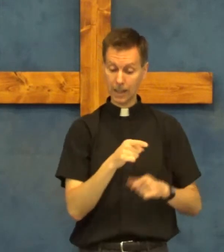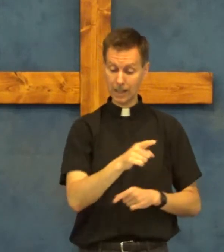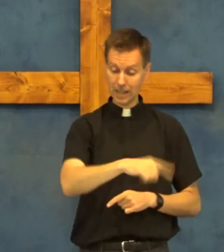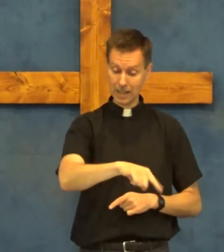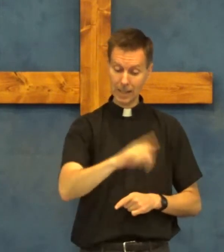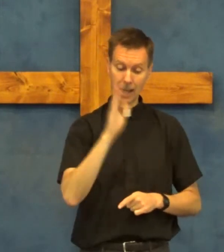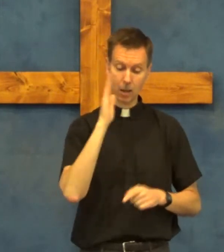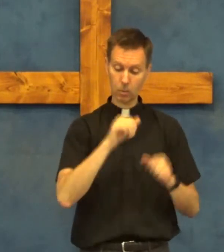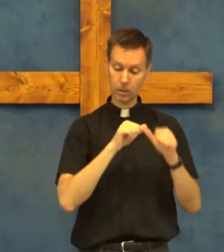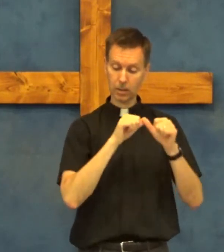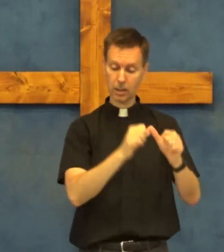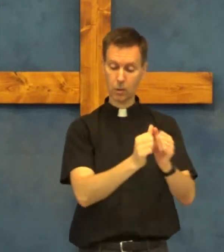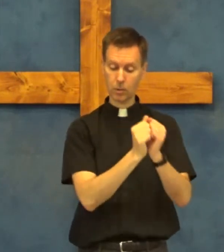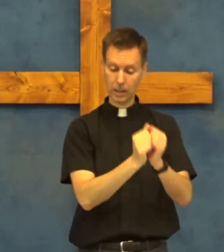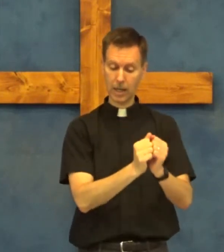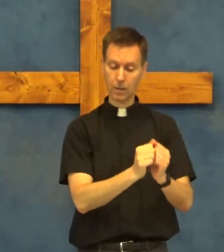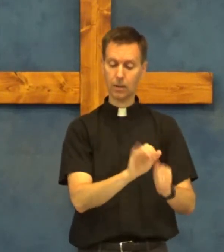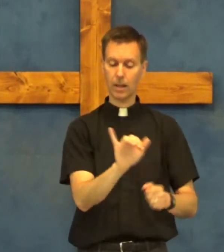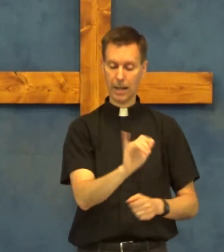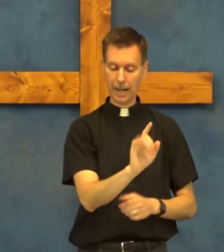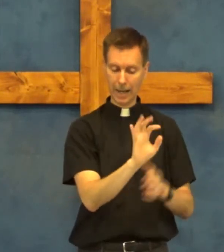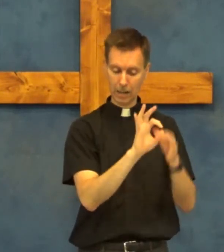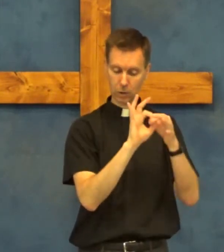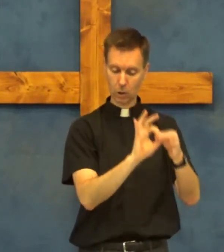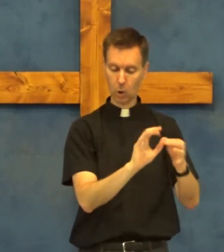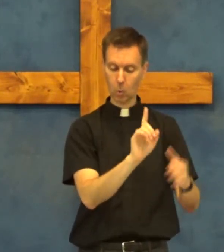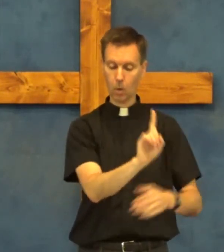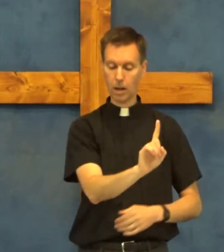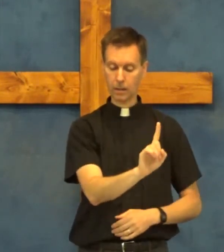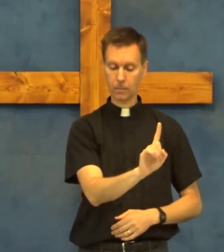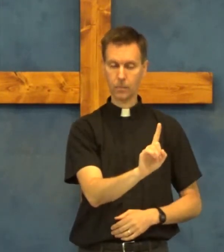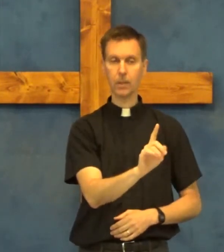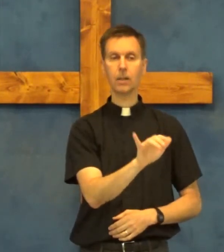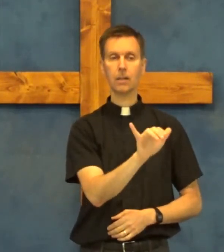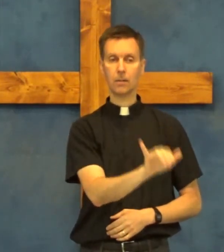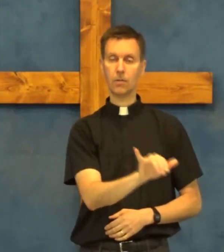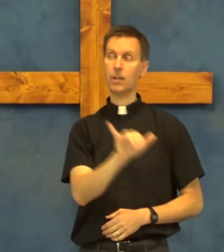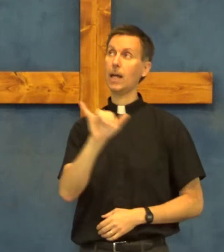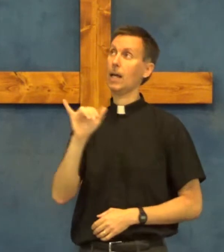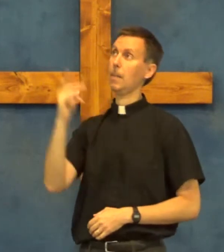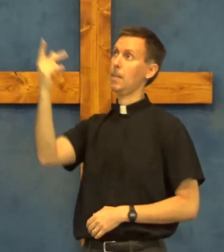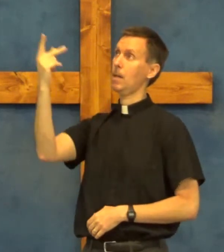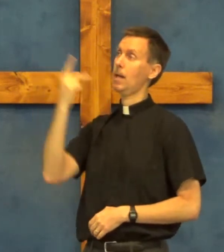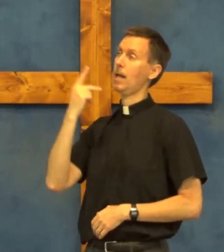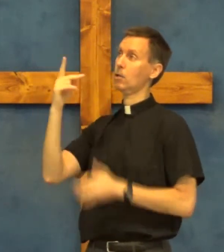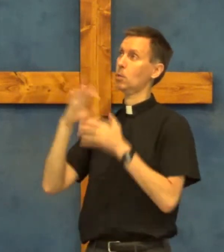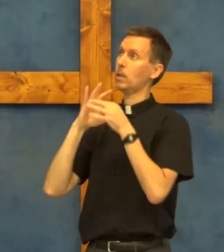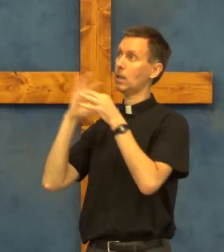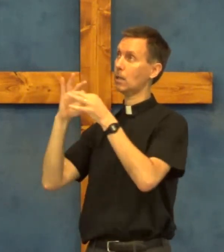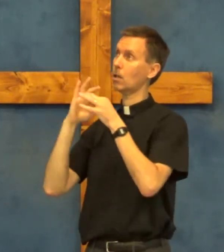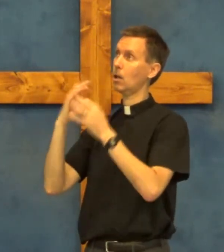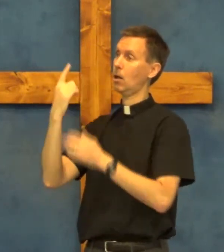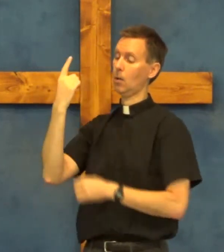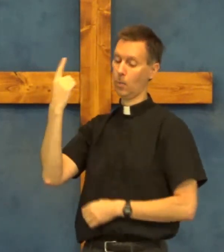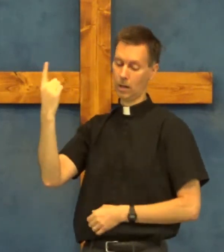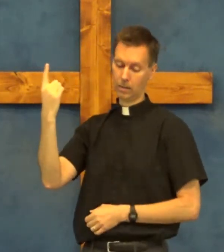then they will continue together as one the same as we are one